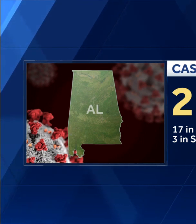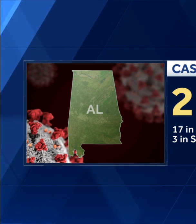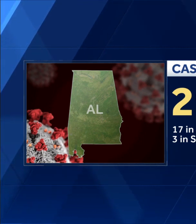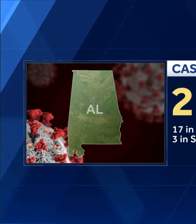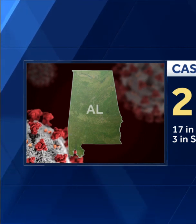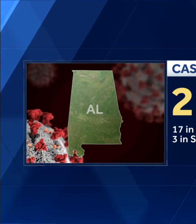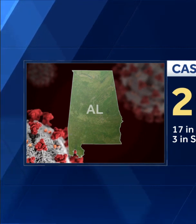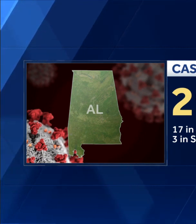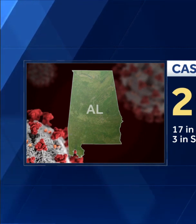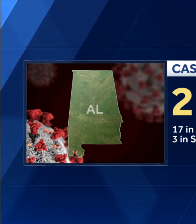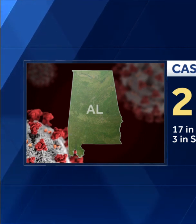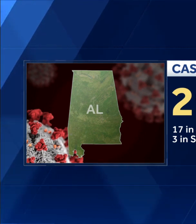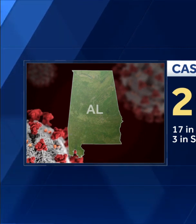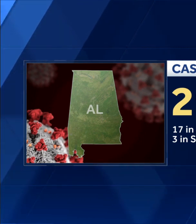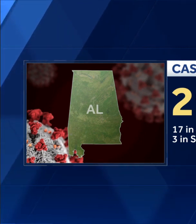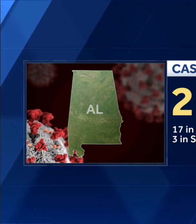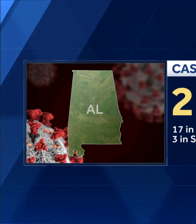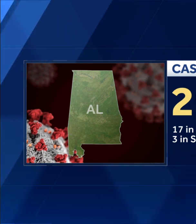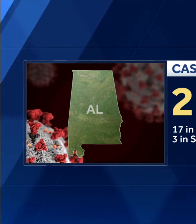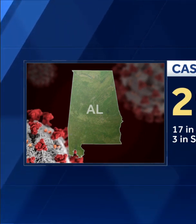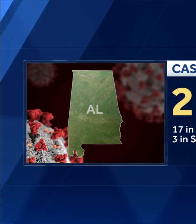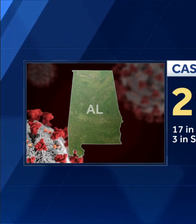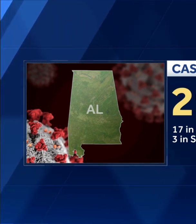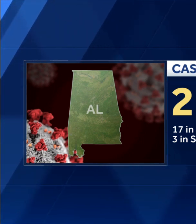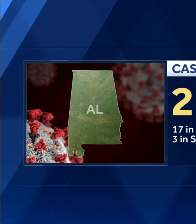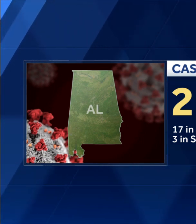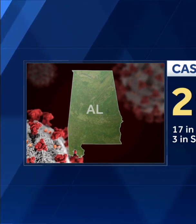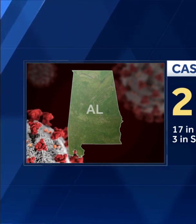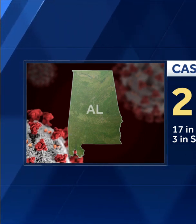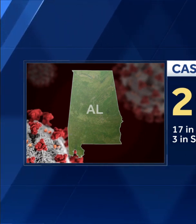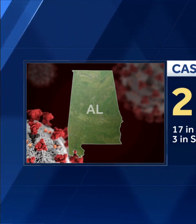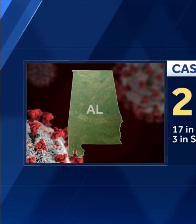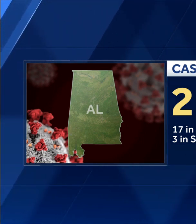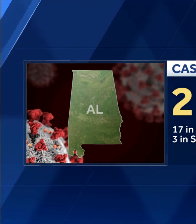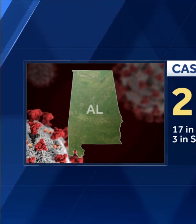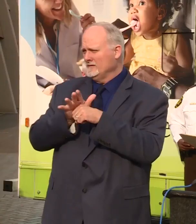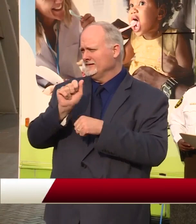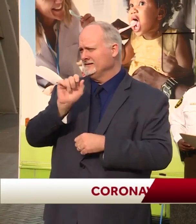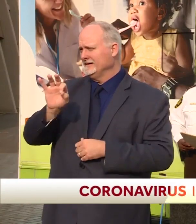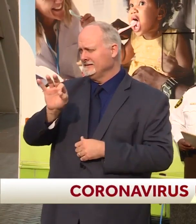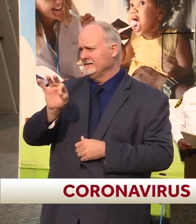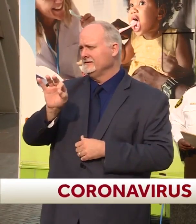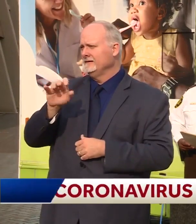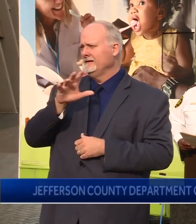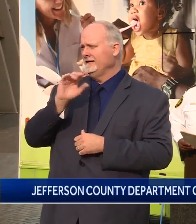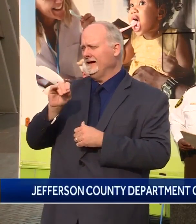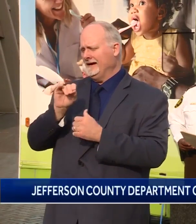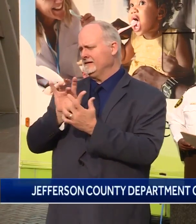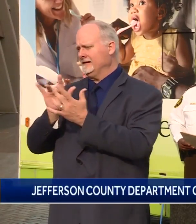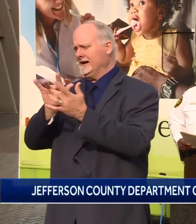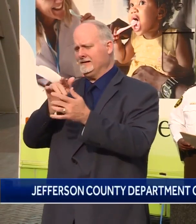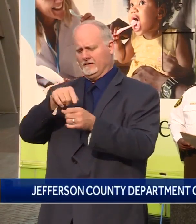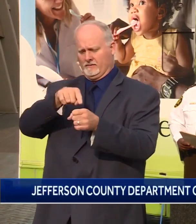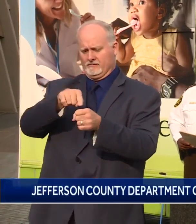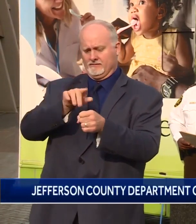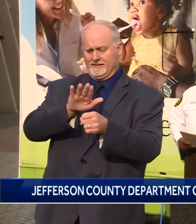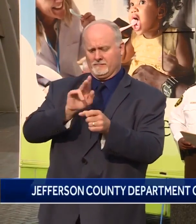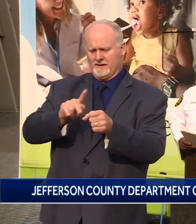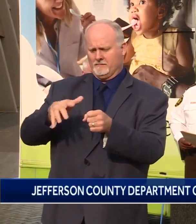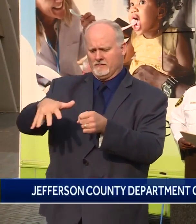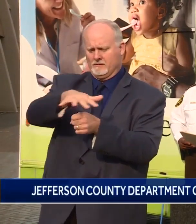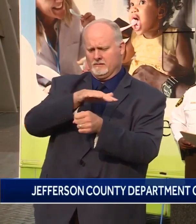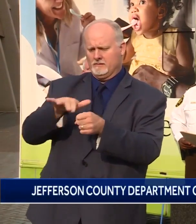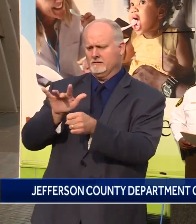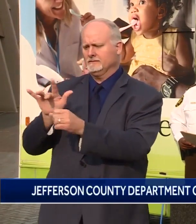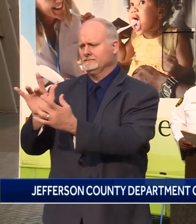All right, the Jefferson County Department of Health is about to start a press conference with the latest information. Let's go. Tracking down their contacts and getting them